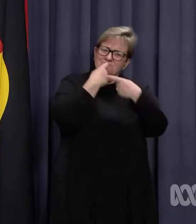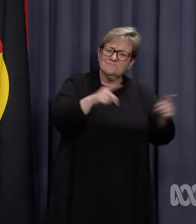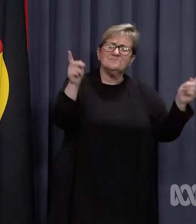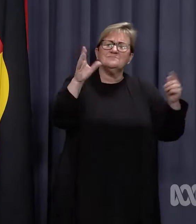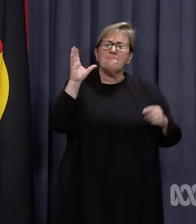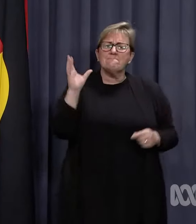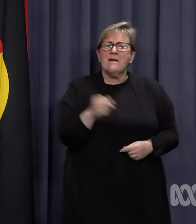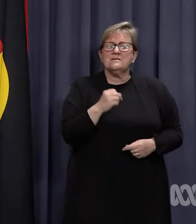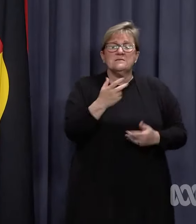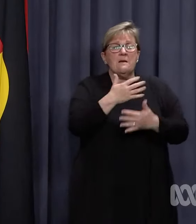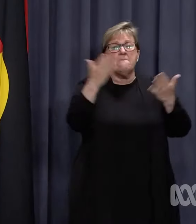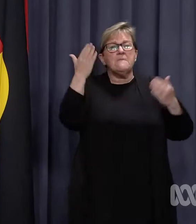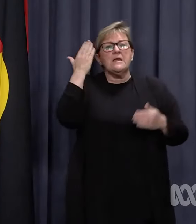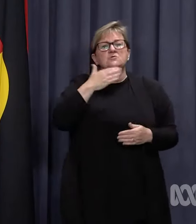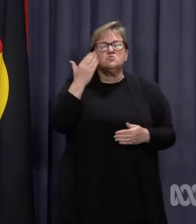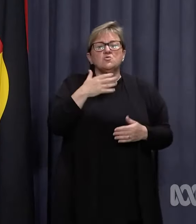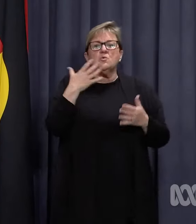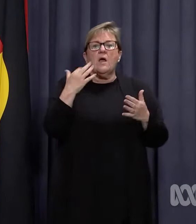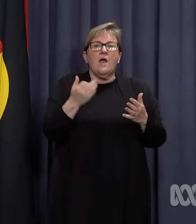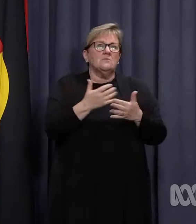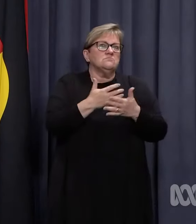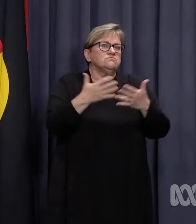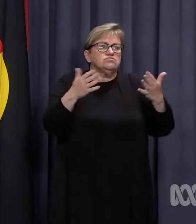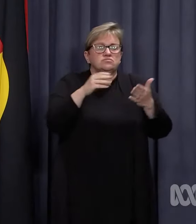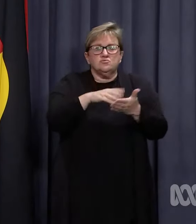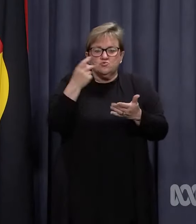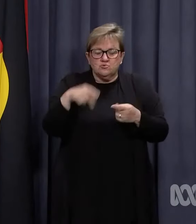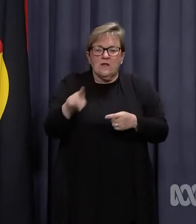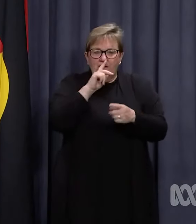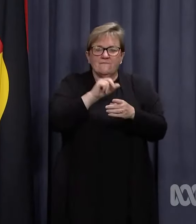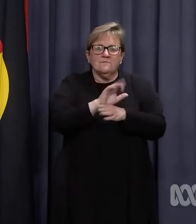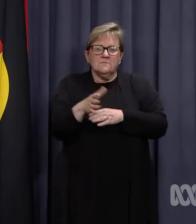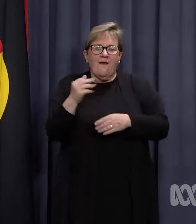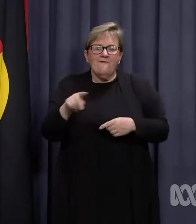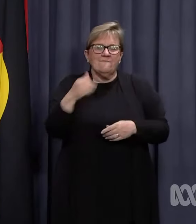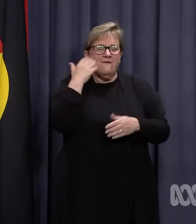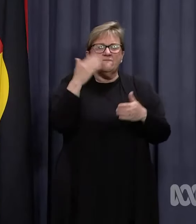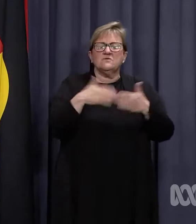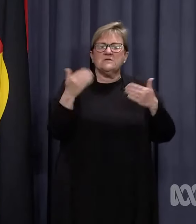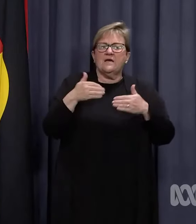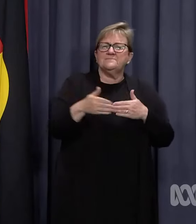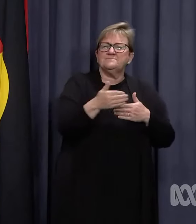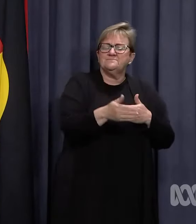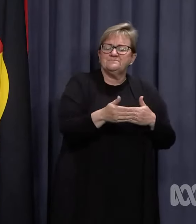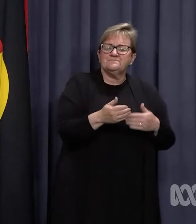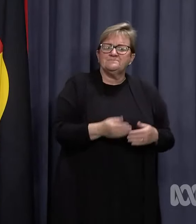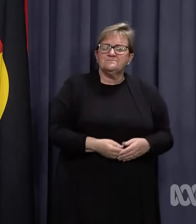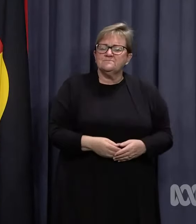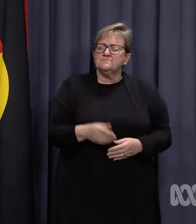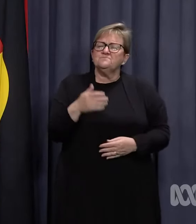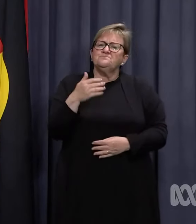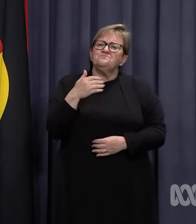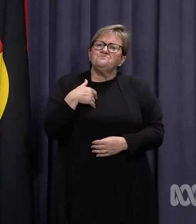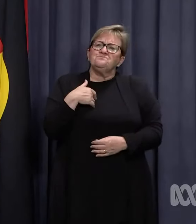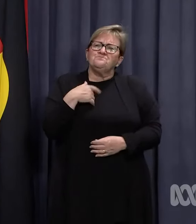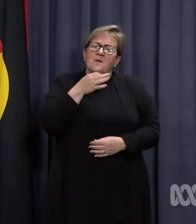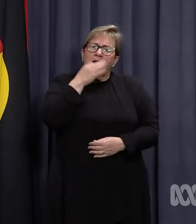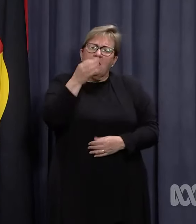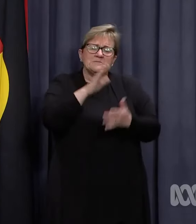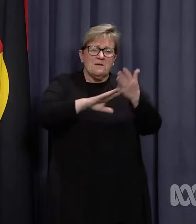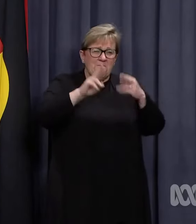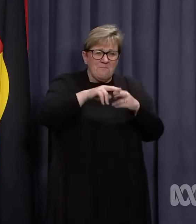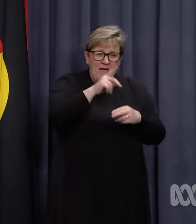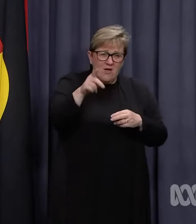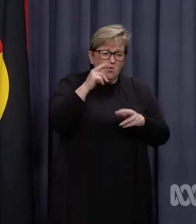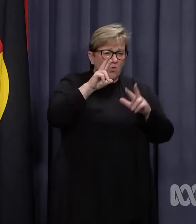and there are many schools with multiple positive cases across different days. We ask that parents,